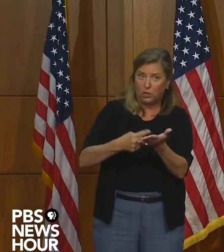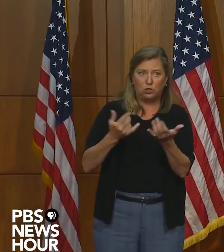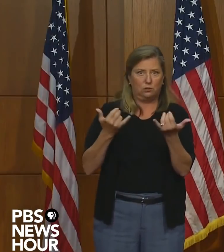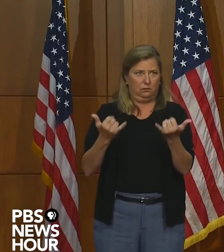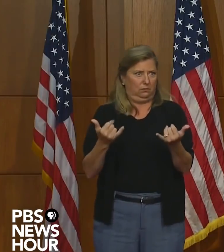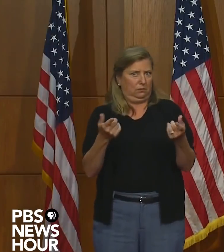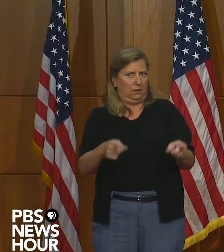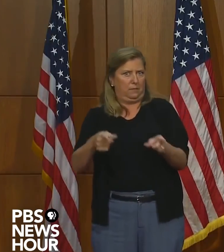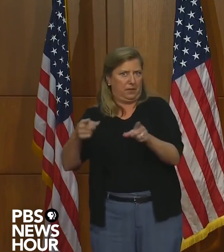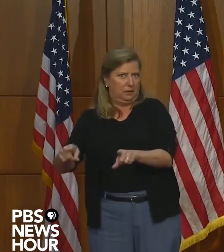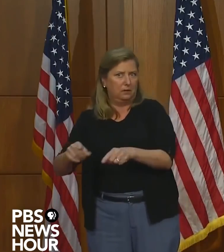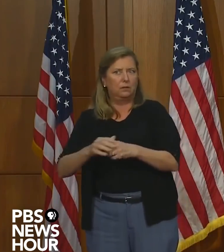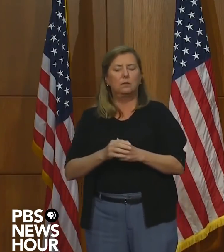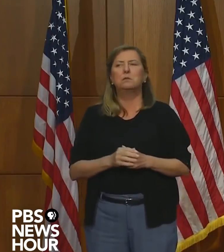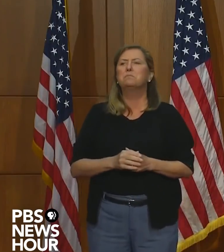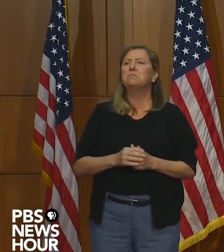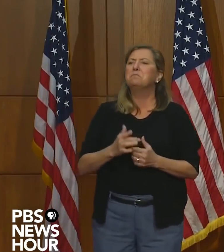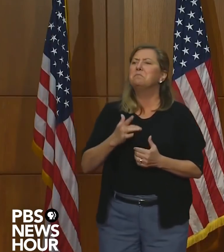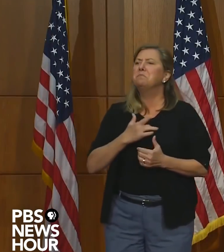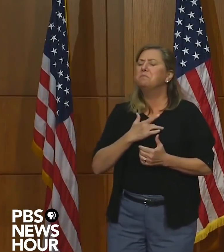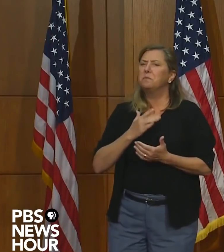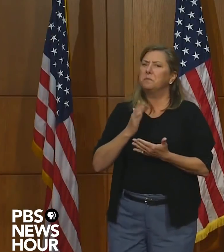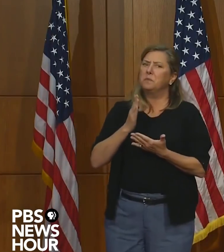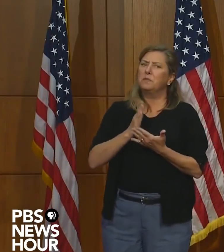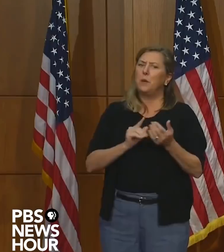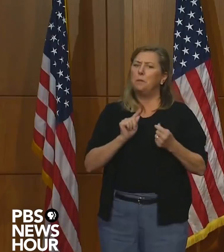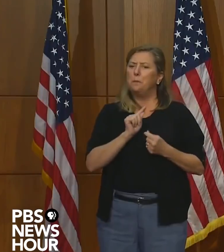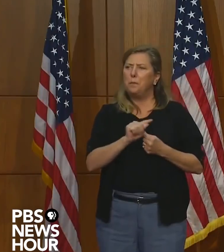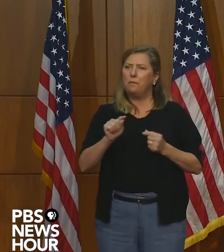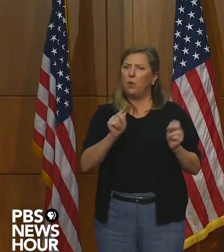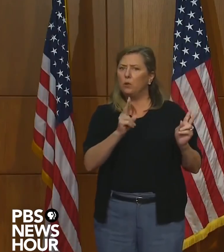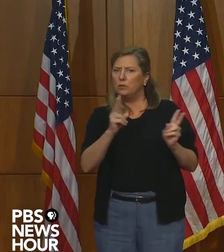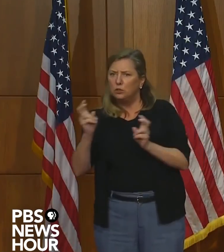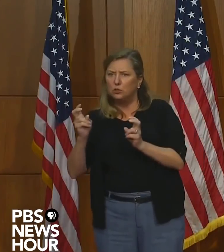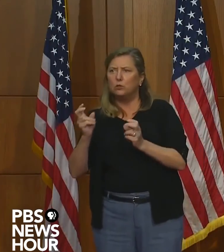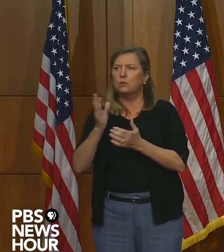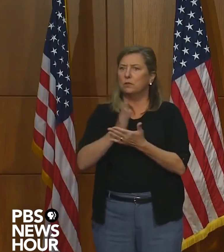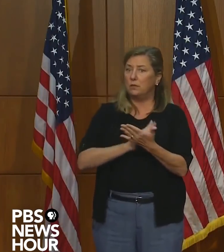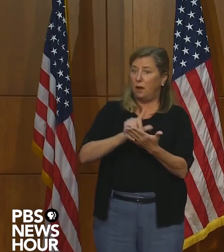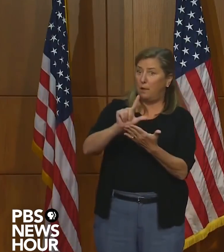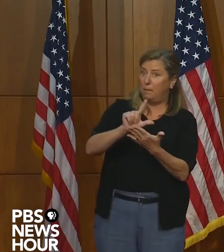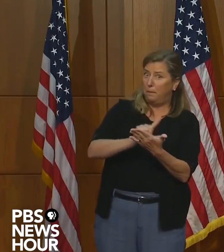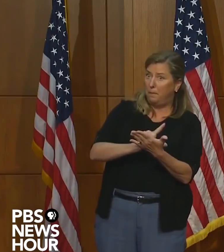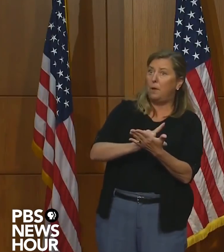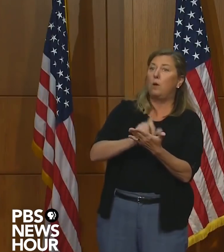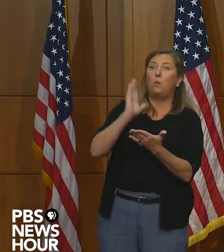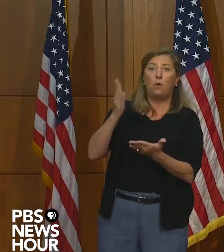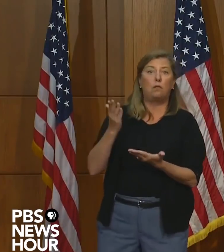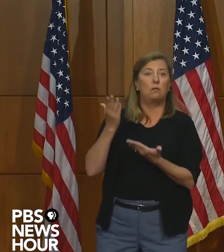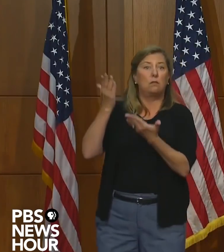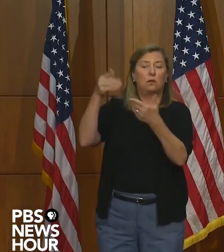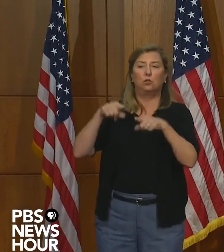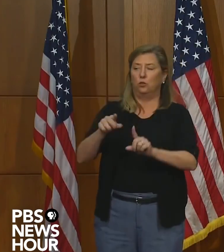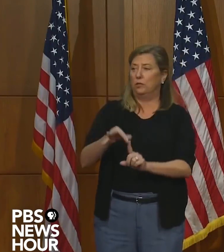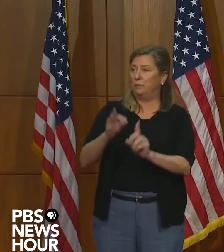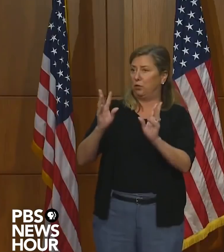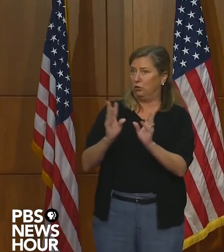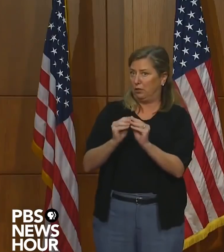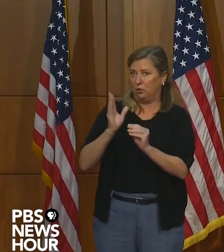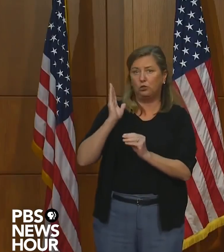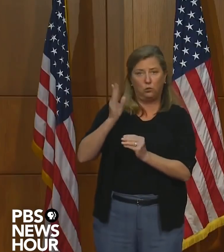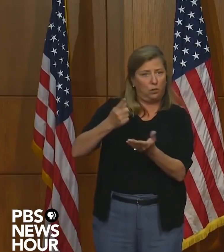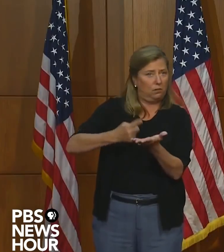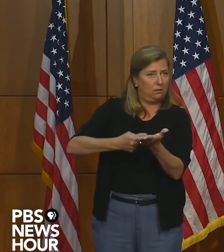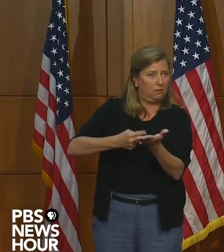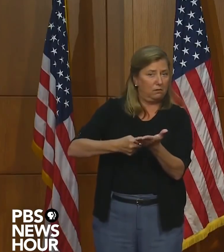and I suspect that some of those issues, some of those pieces of legislation will be taken up in the special session. Um,